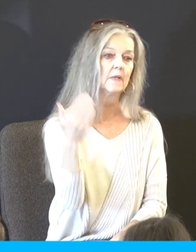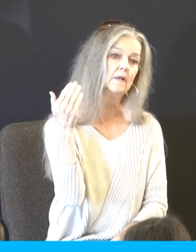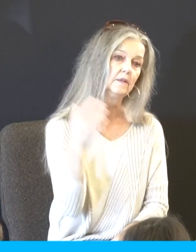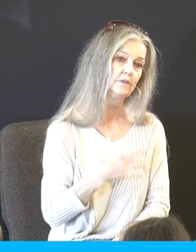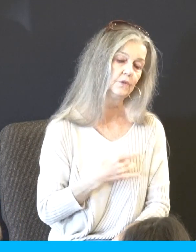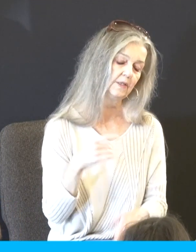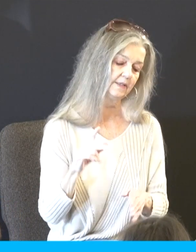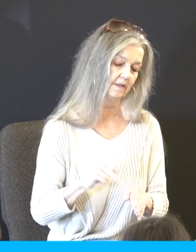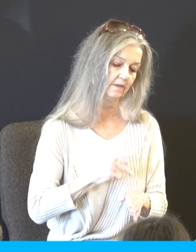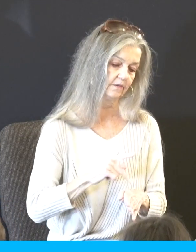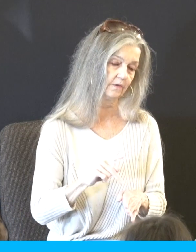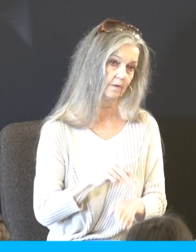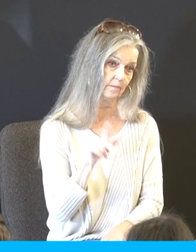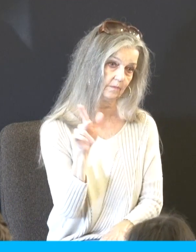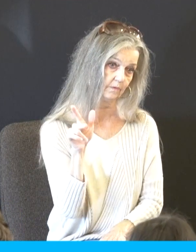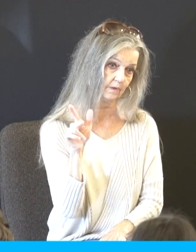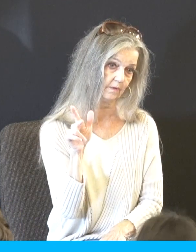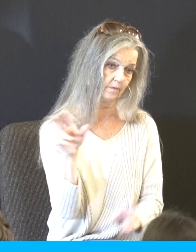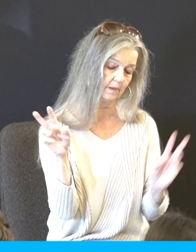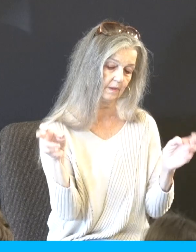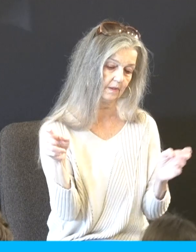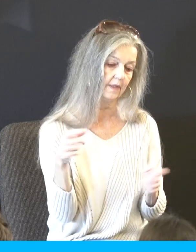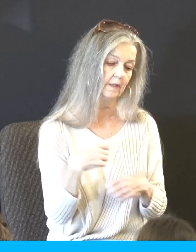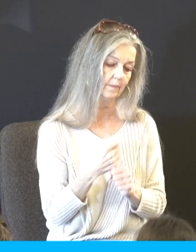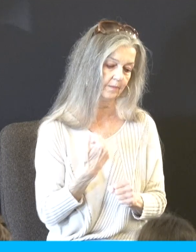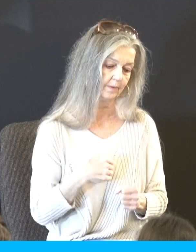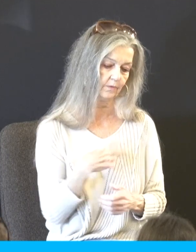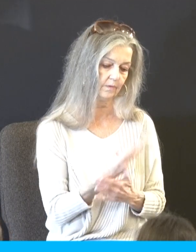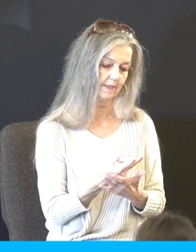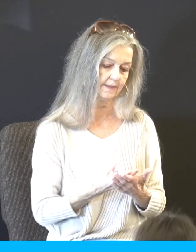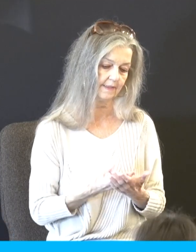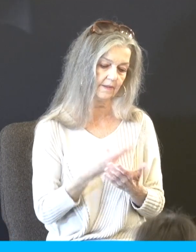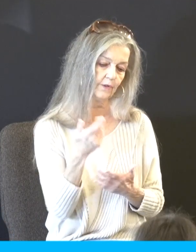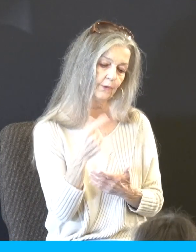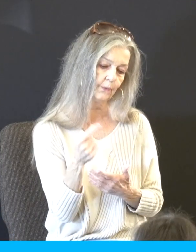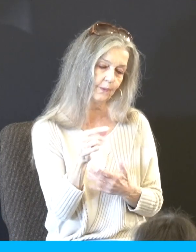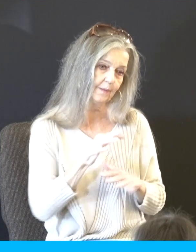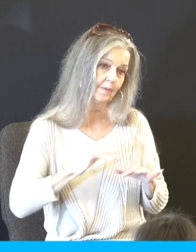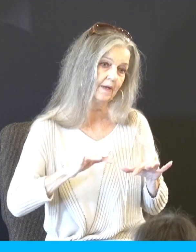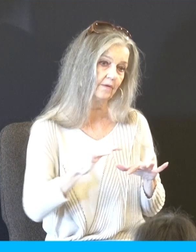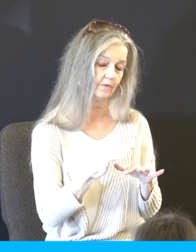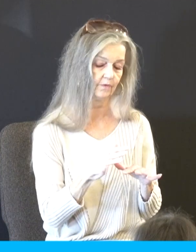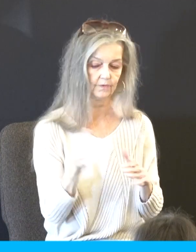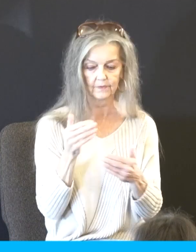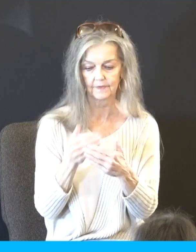Maketh me lie down in green pastures, he leadeth me beside the still waters, he restoreth my soul. That word is shub.